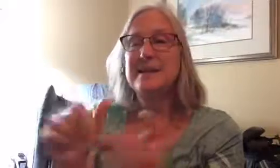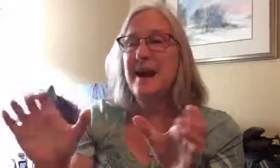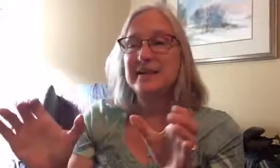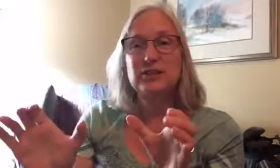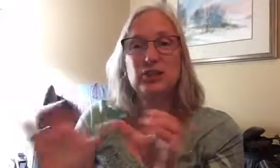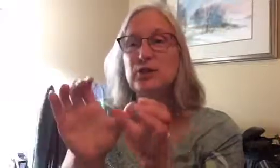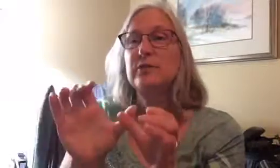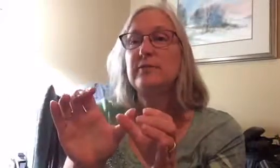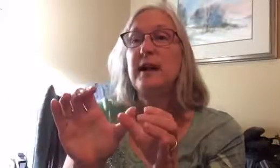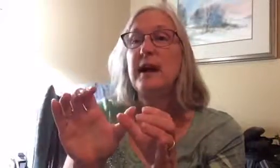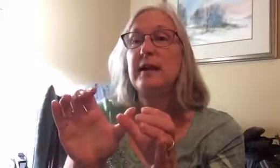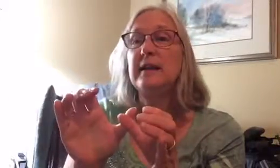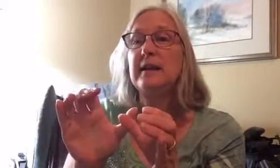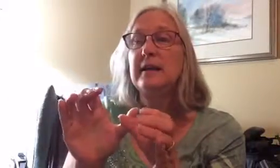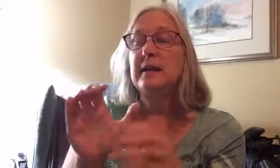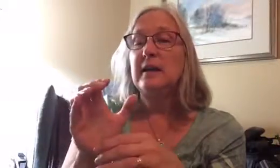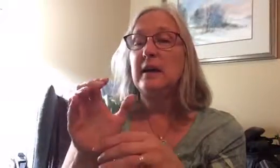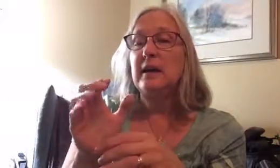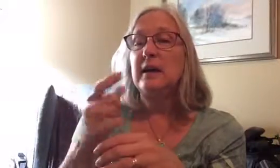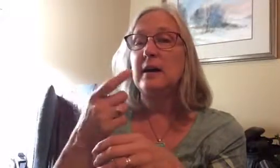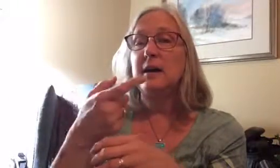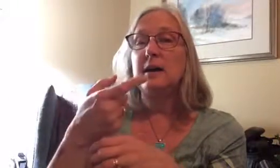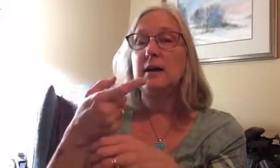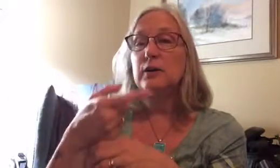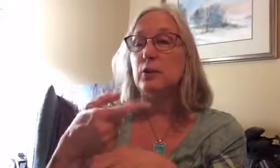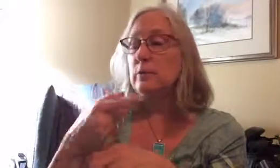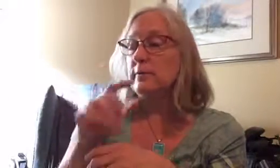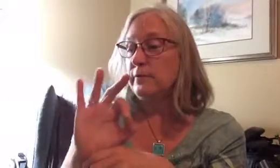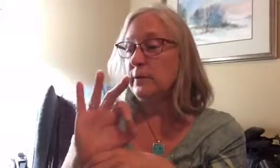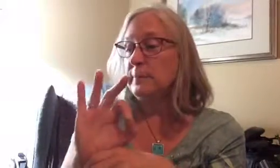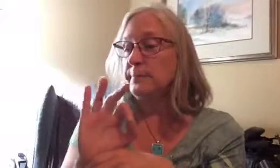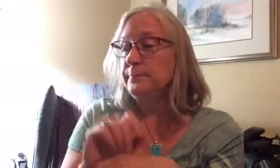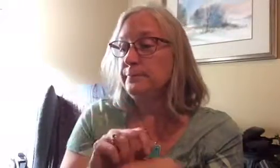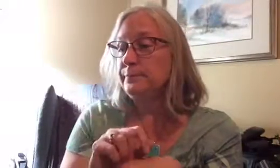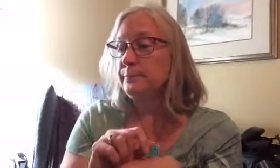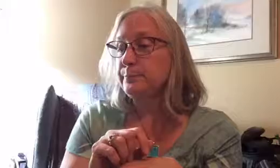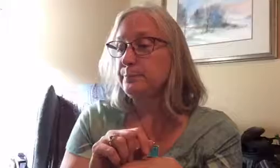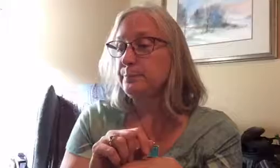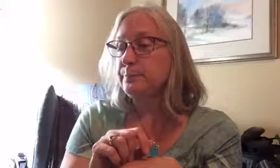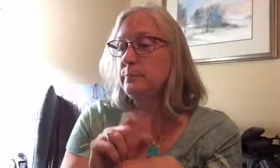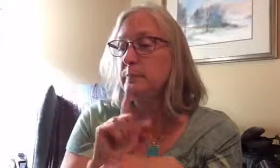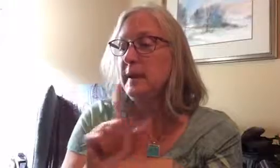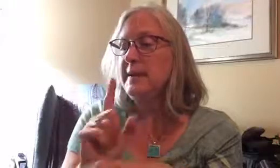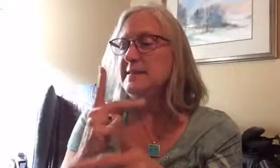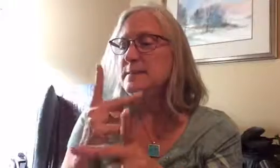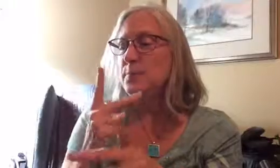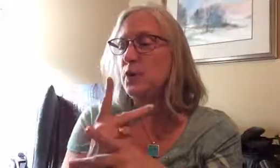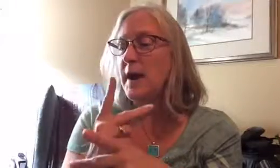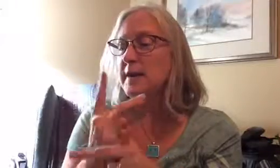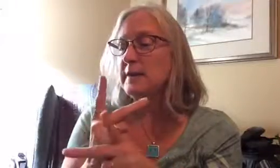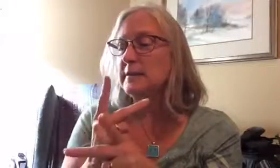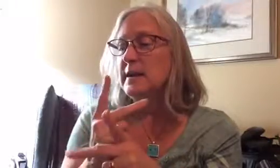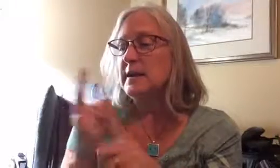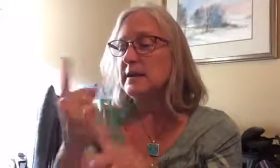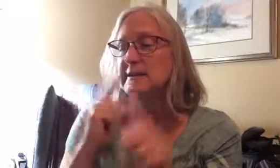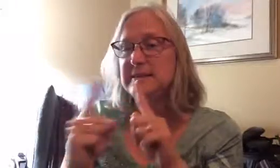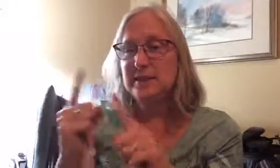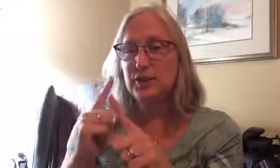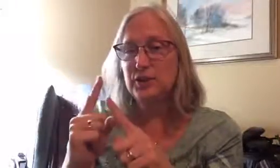not certified uh gluten free is the product considered